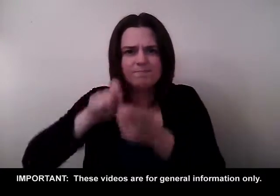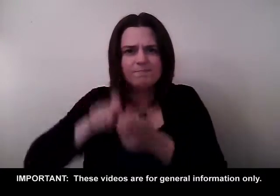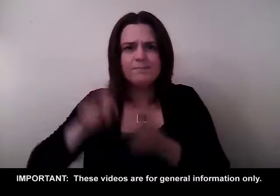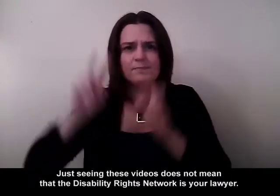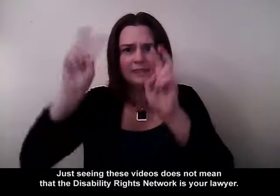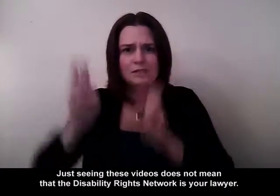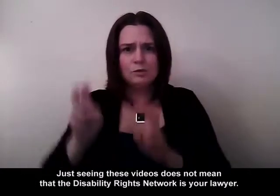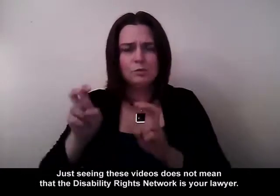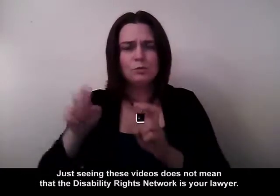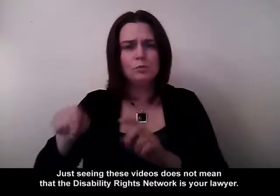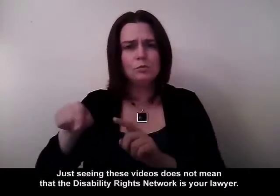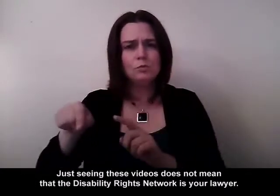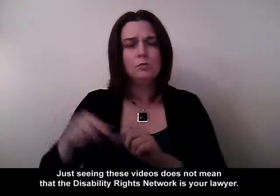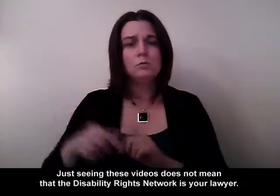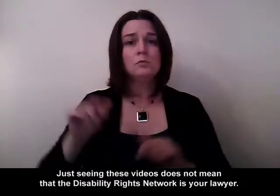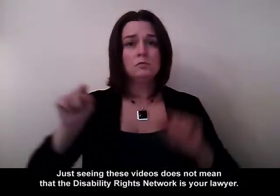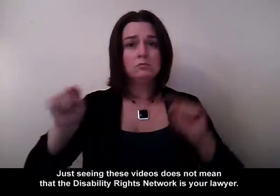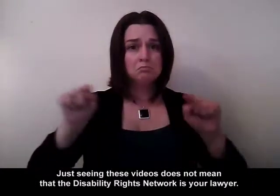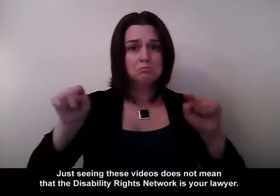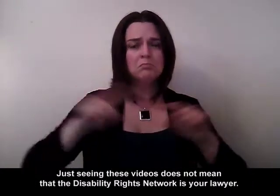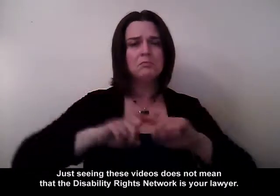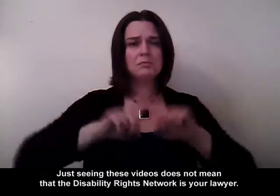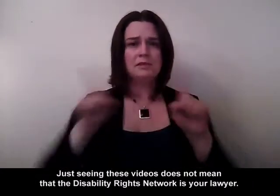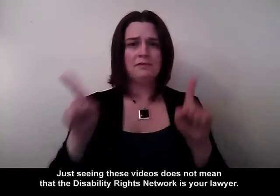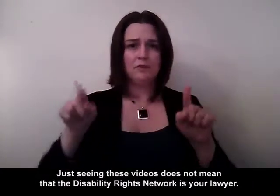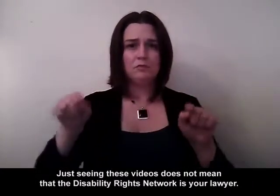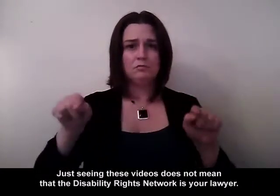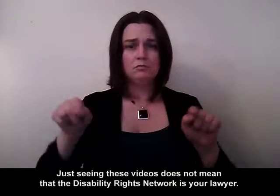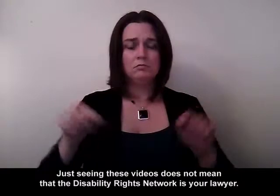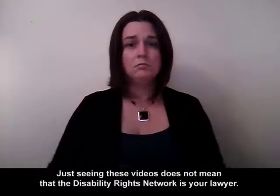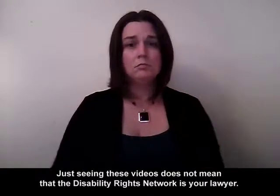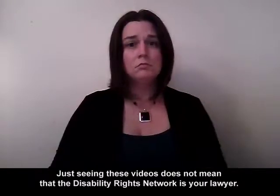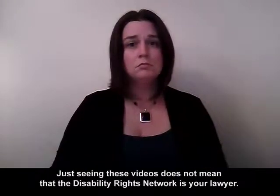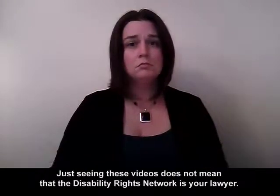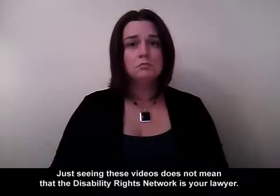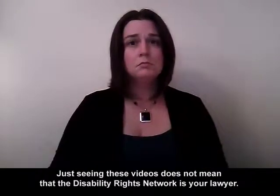Just seeing these videos does not mean that the Disability Rights Network is your lawyer.